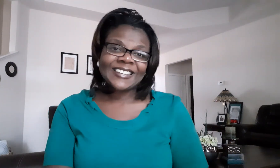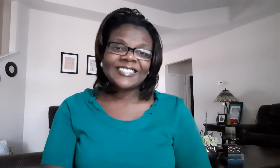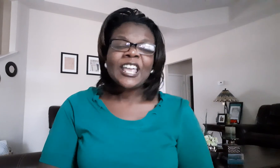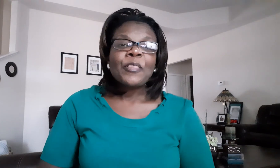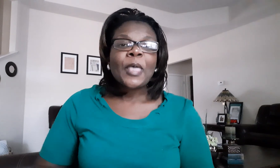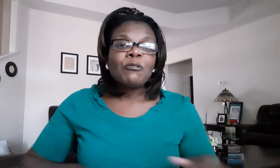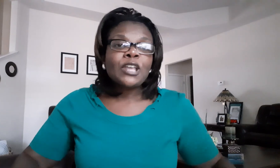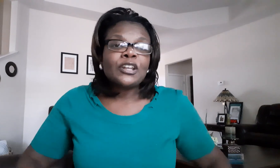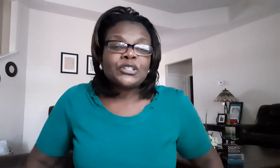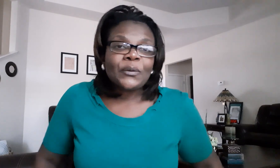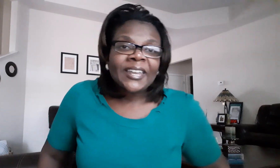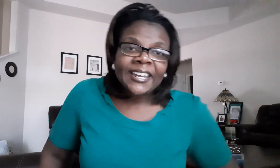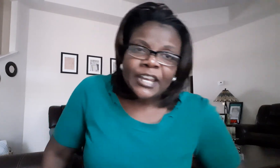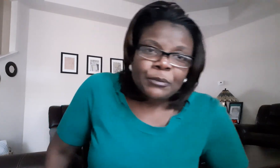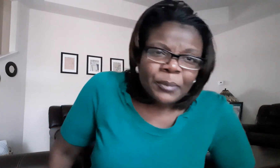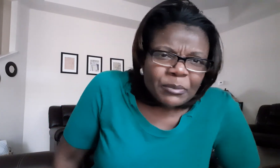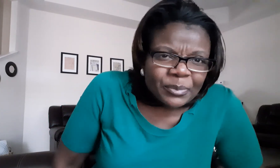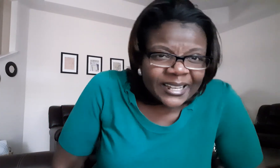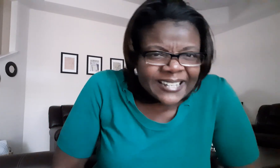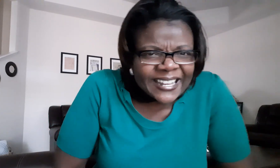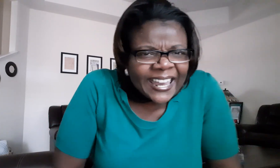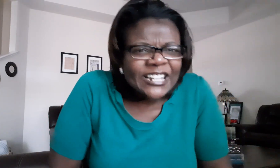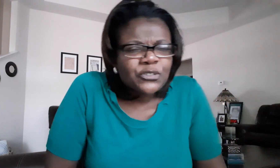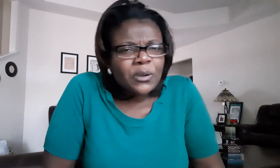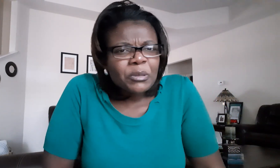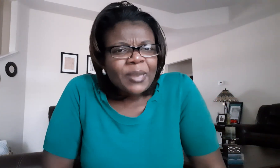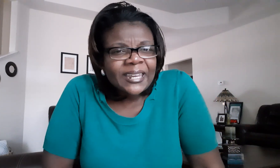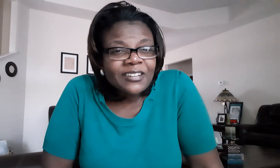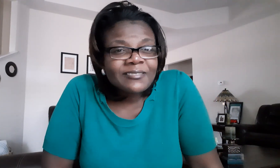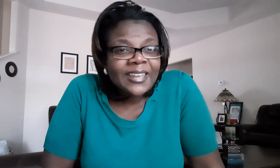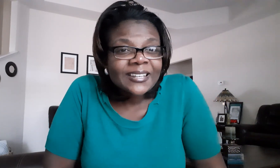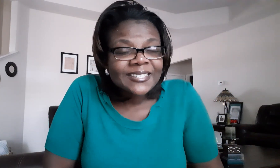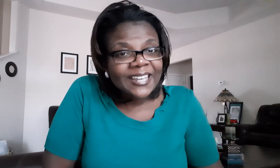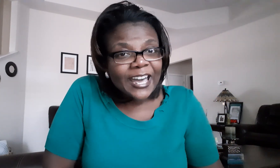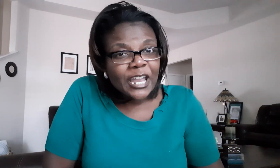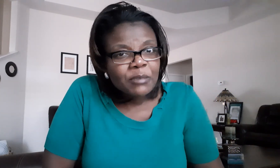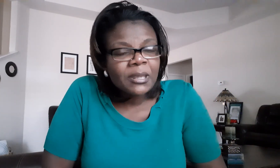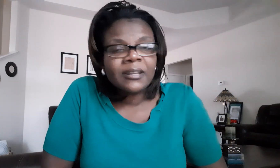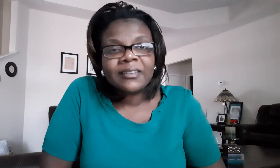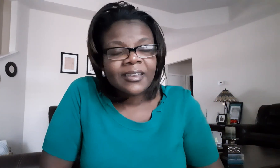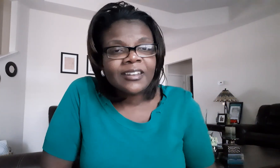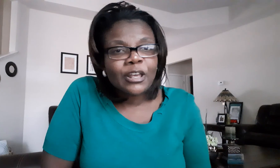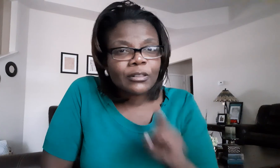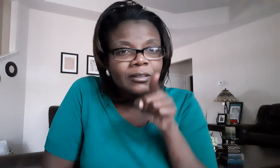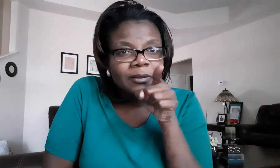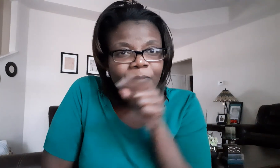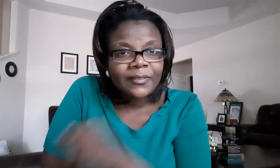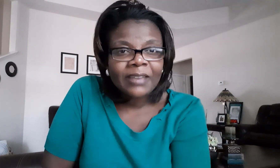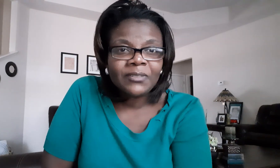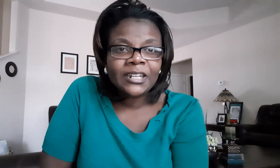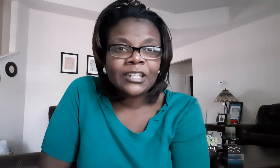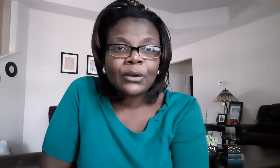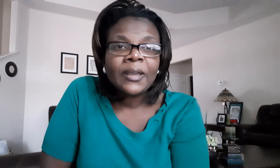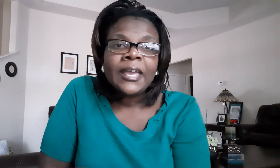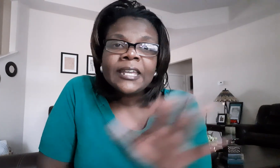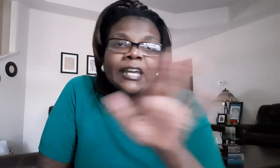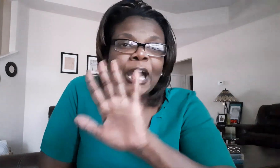i want y'all to go ahead and be blessed and join me back here next time and again look for that video god